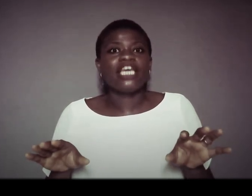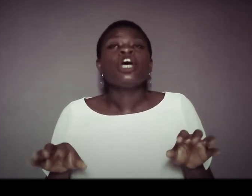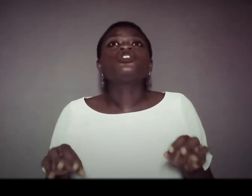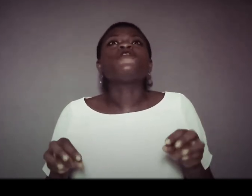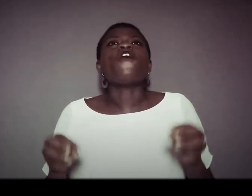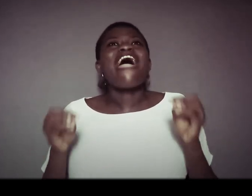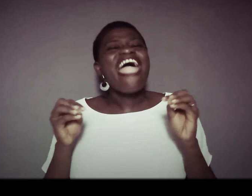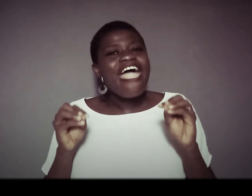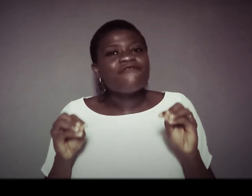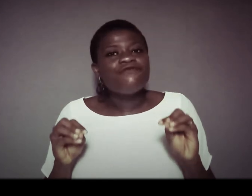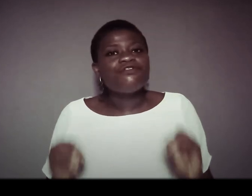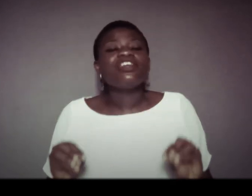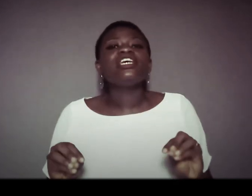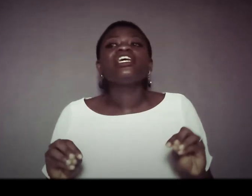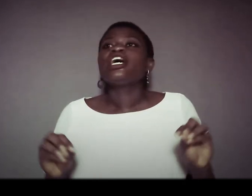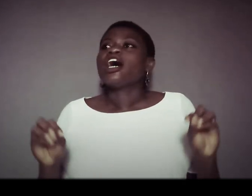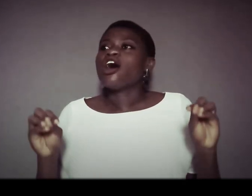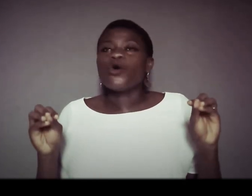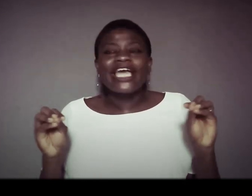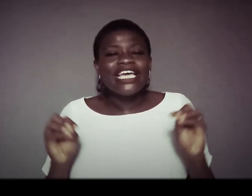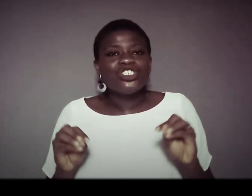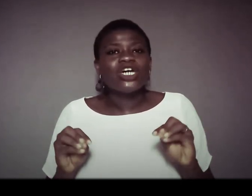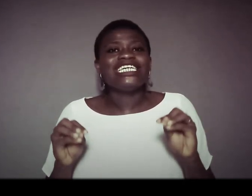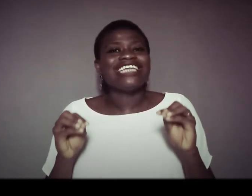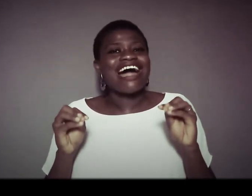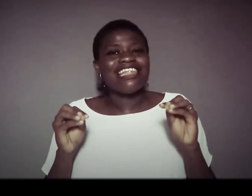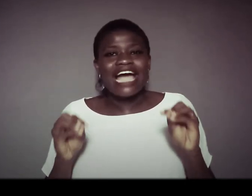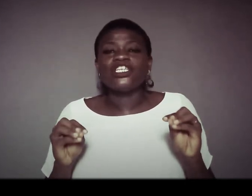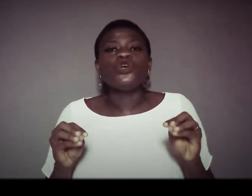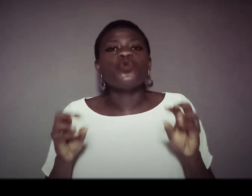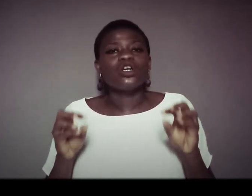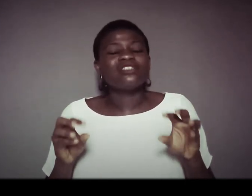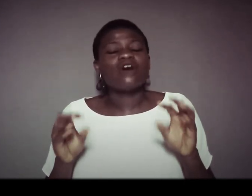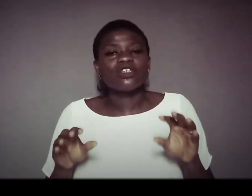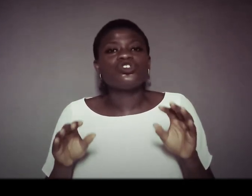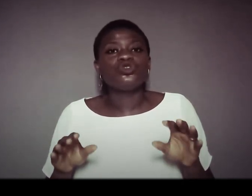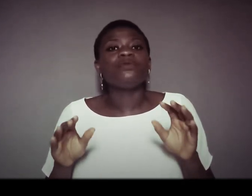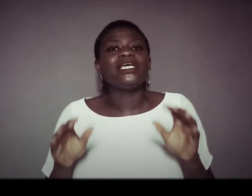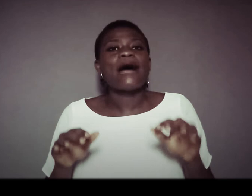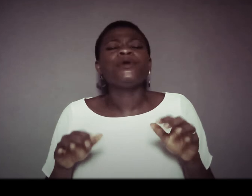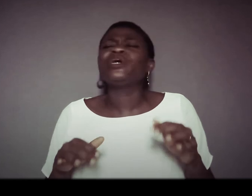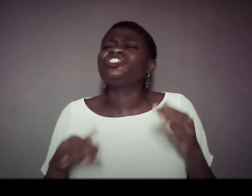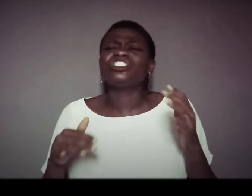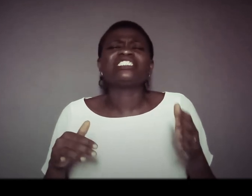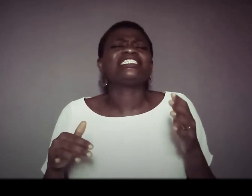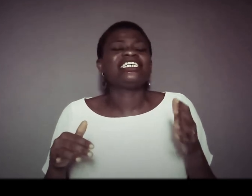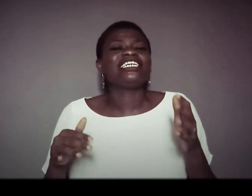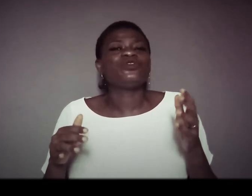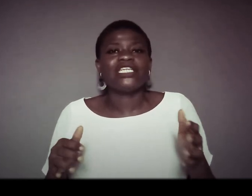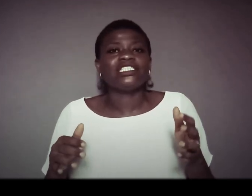so for every occasion in our lives he wants us to be happy when jesus attended the wedding